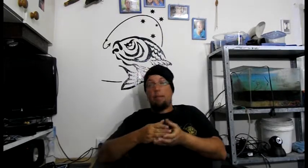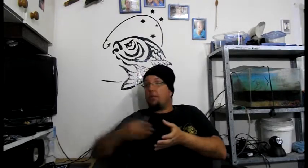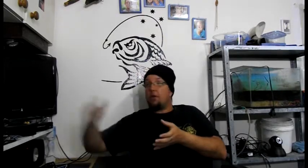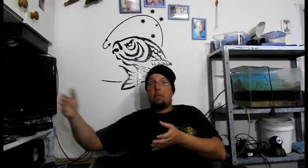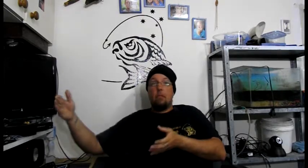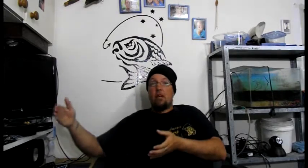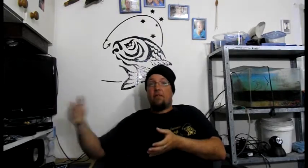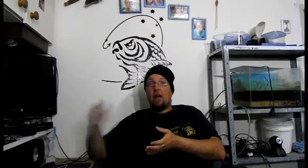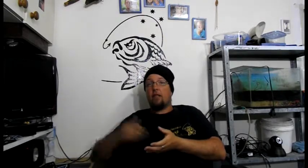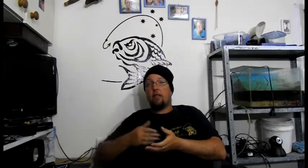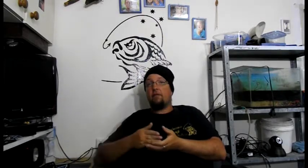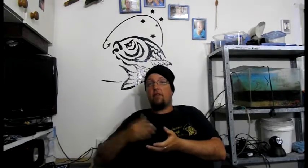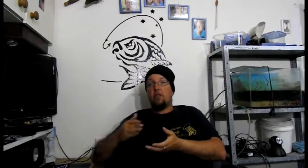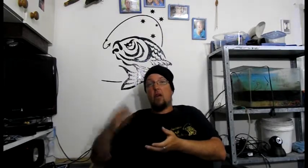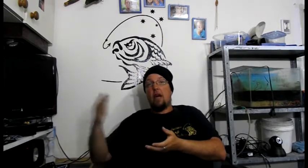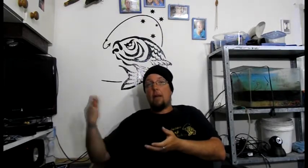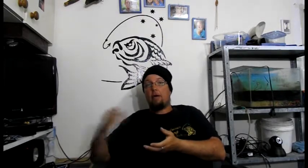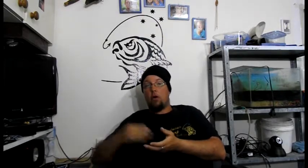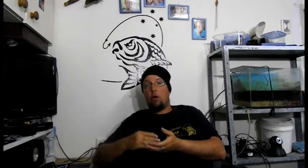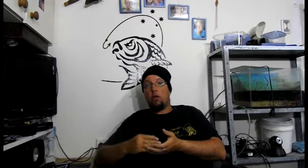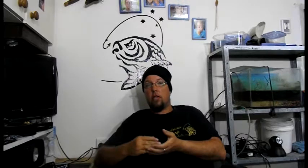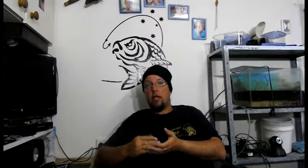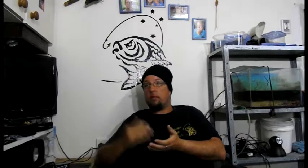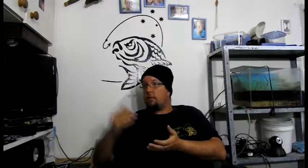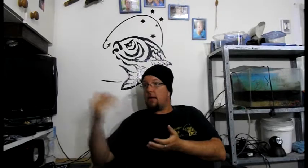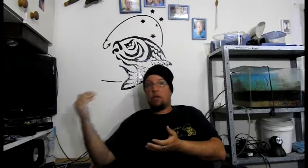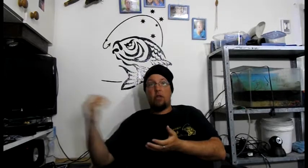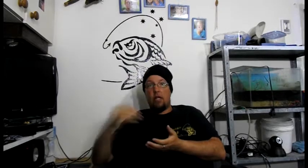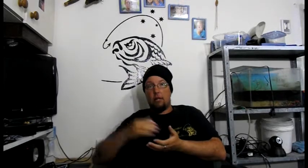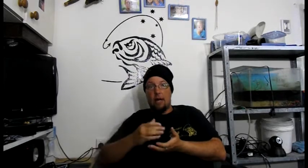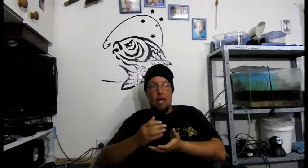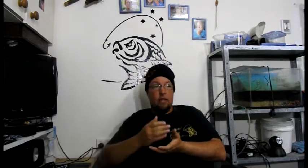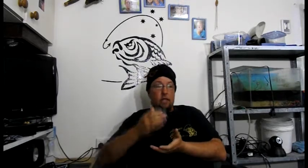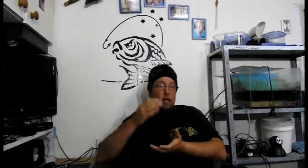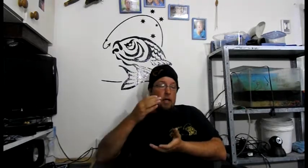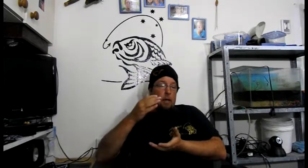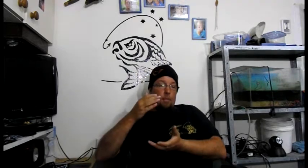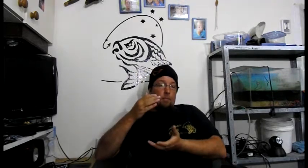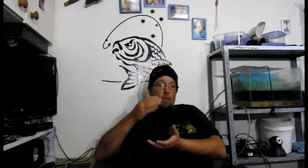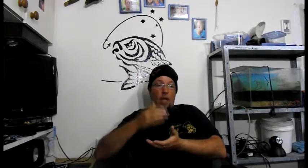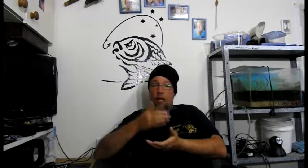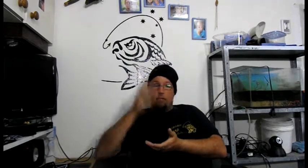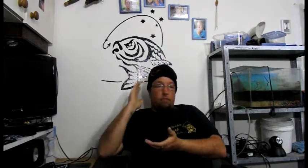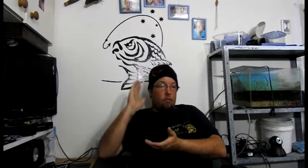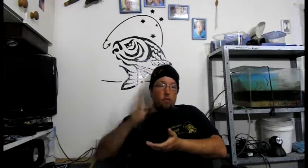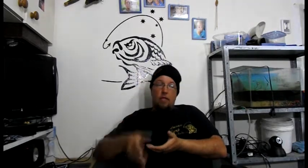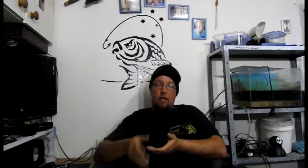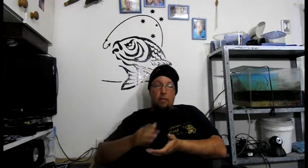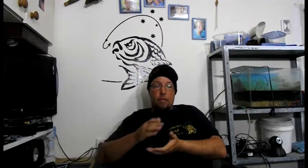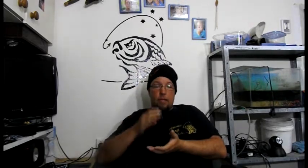breed much faster than fish like our Murray cod and our Australian backs and all these other species.